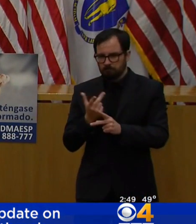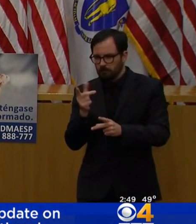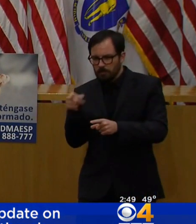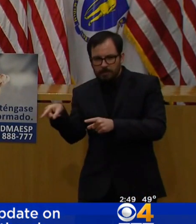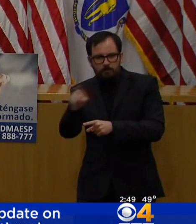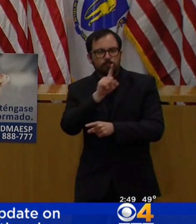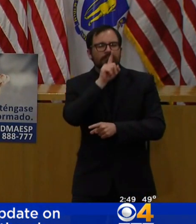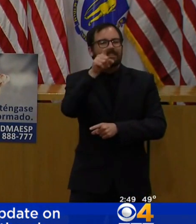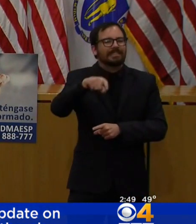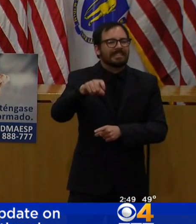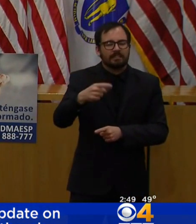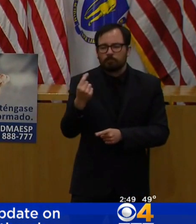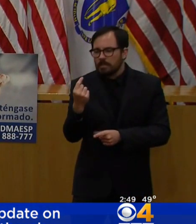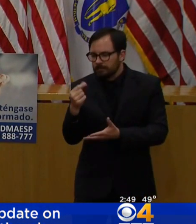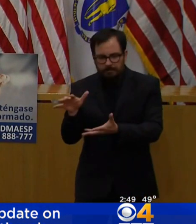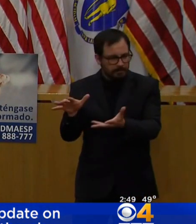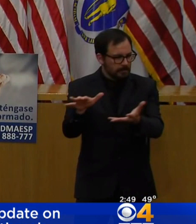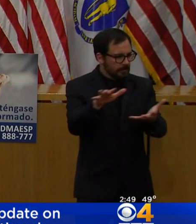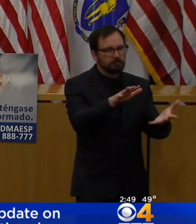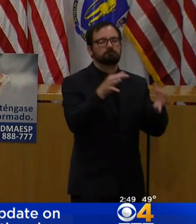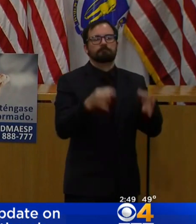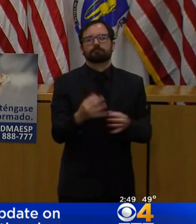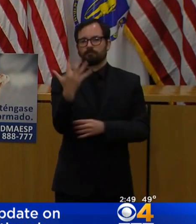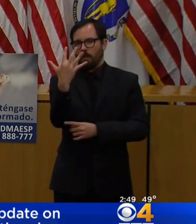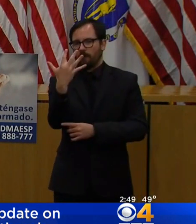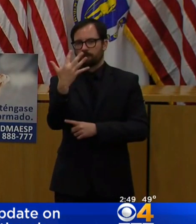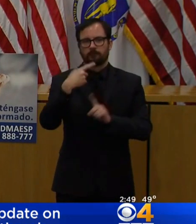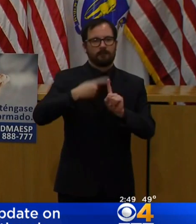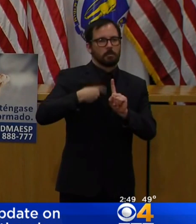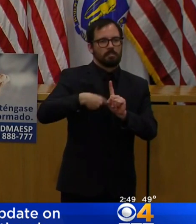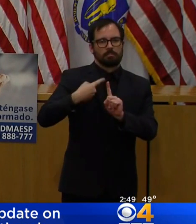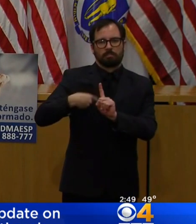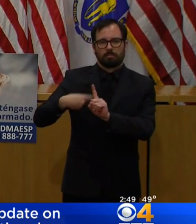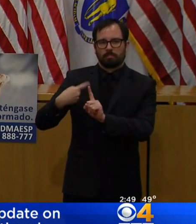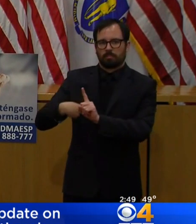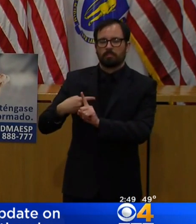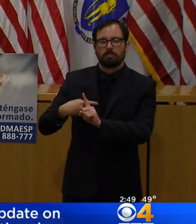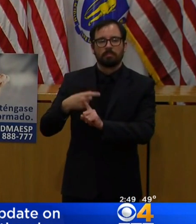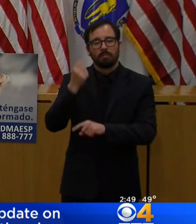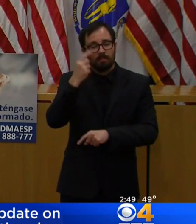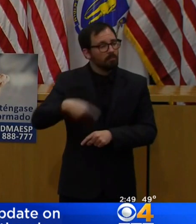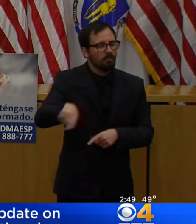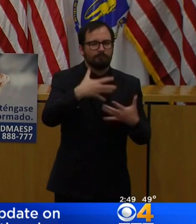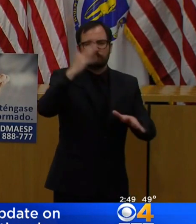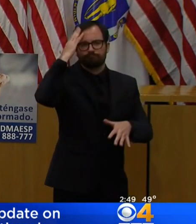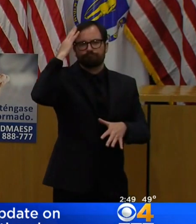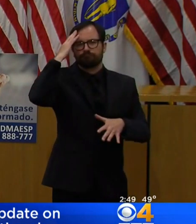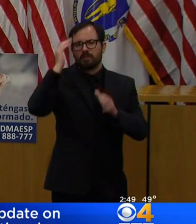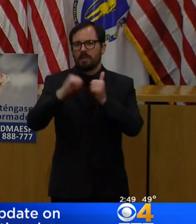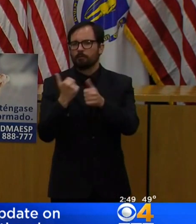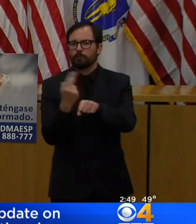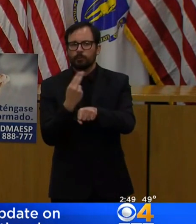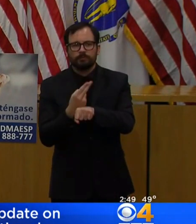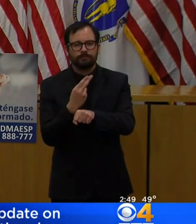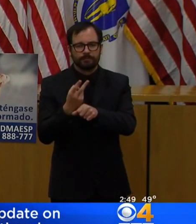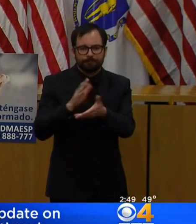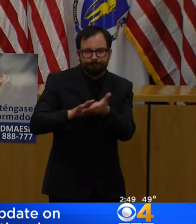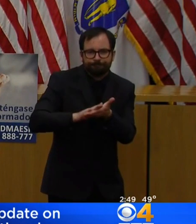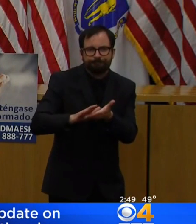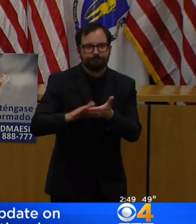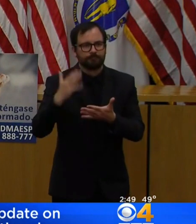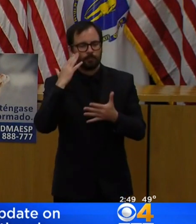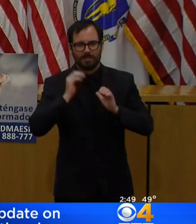Our first responders are trained on how and when to use these masks, including how to properly care for them. The new mask allocation,